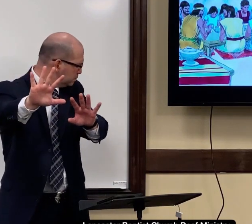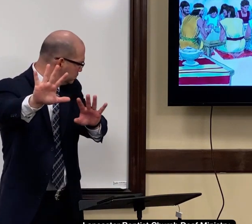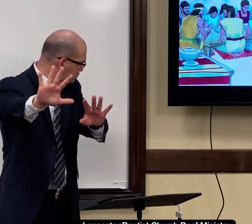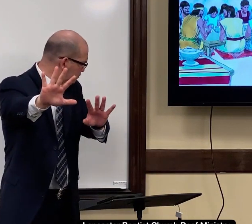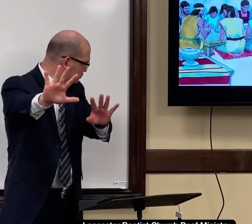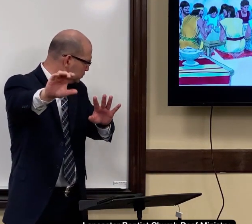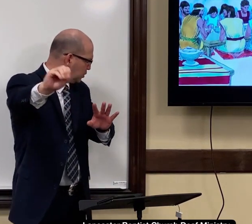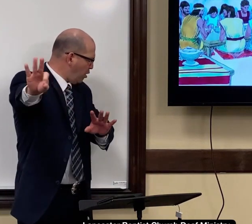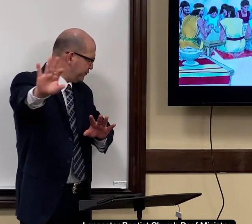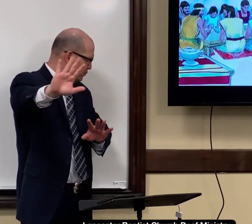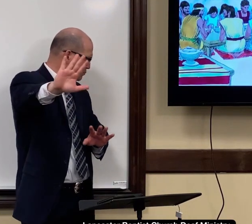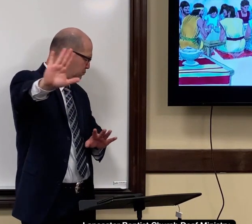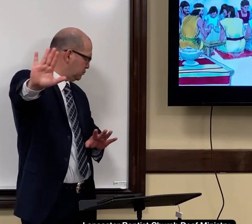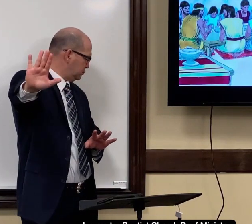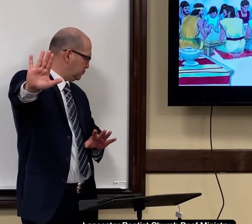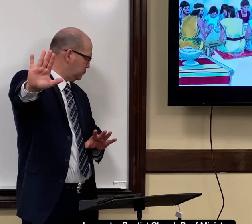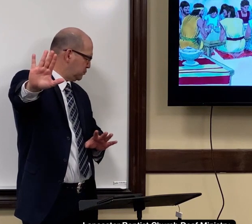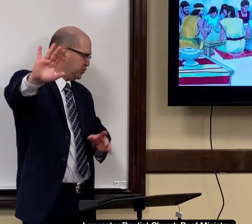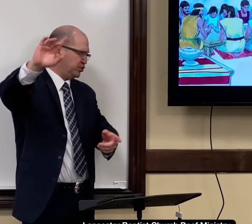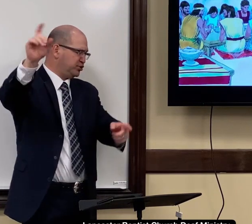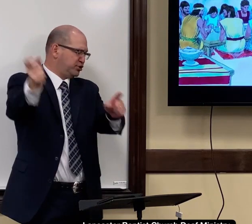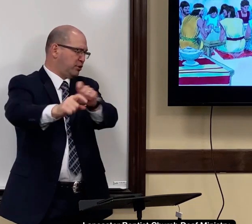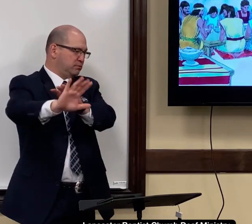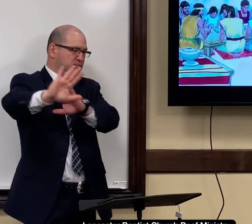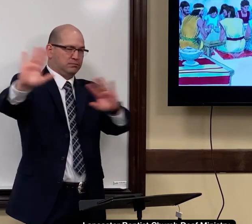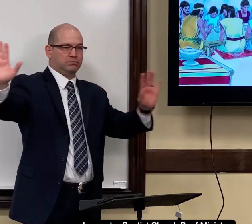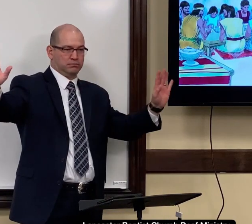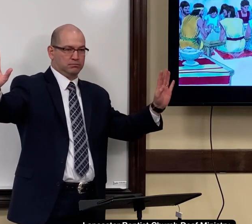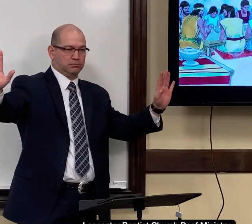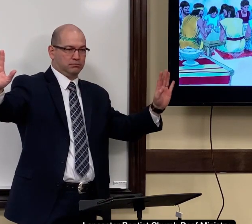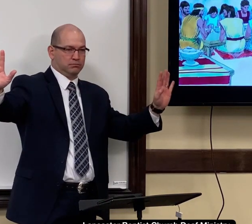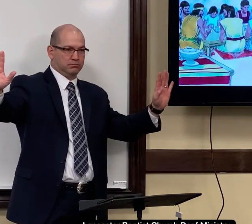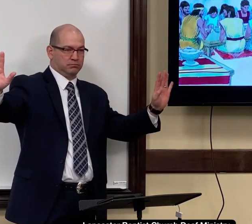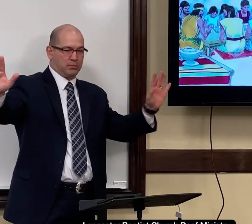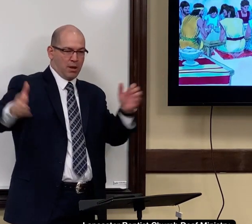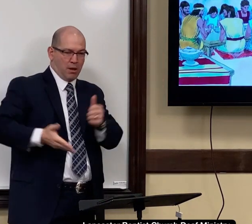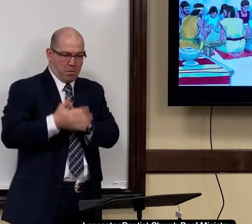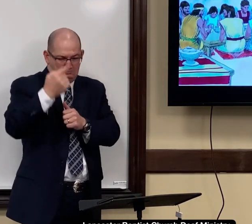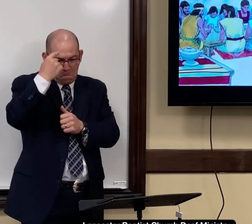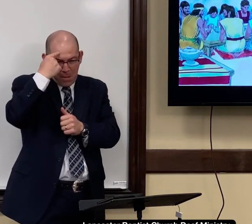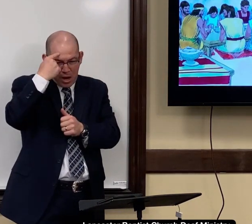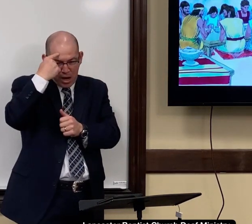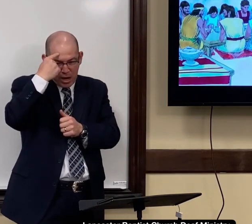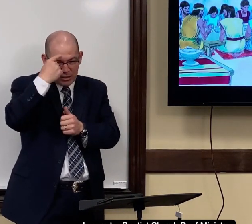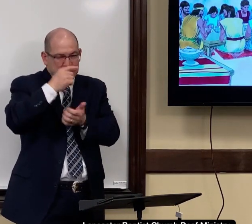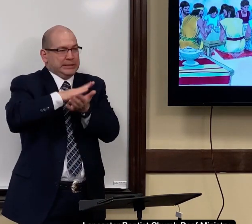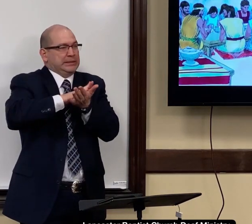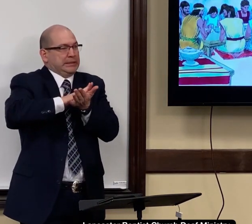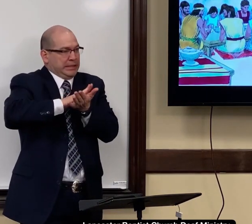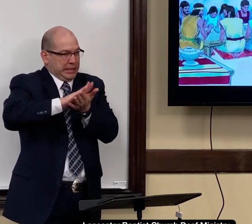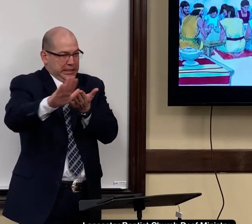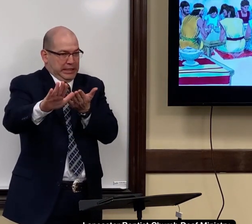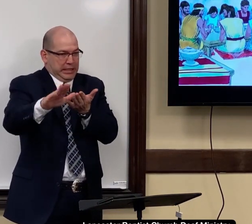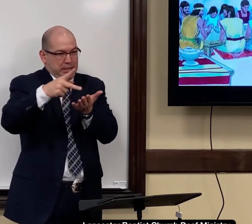So, turn away from it. Turn it off. Change the channel. Whatever. To help your mind be clean.